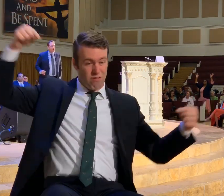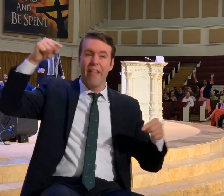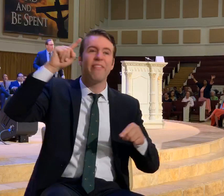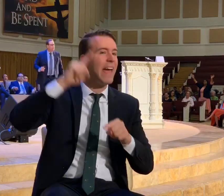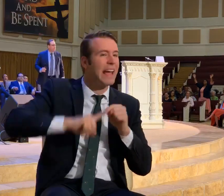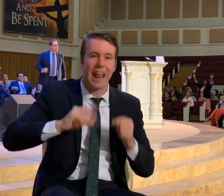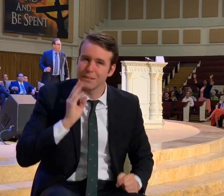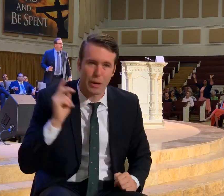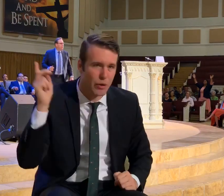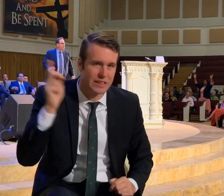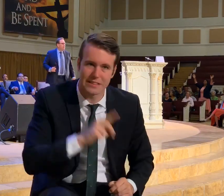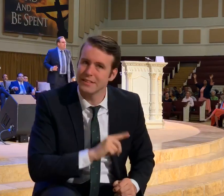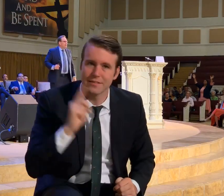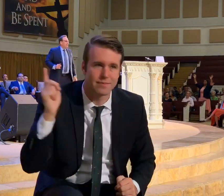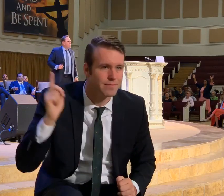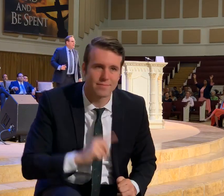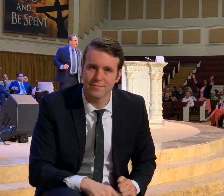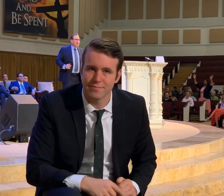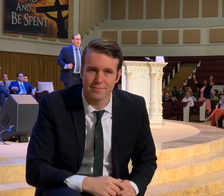see.